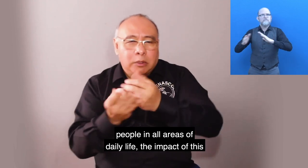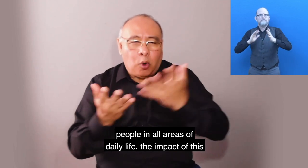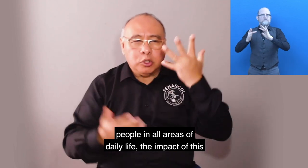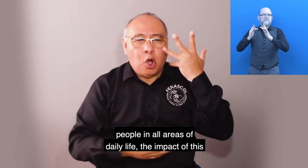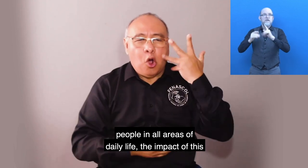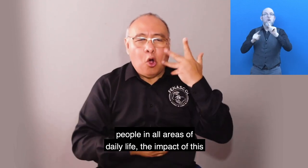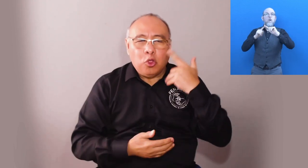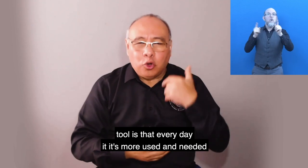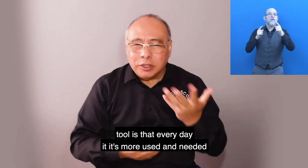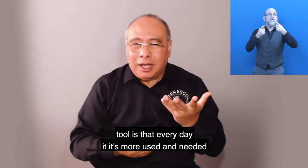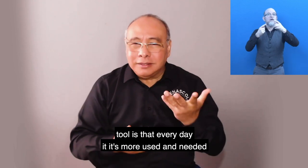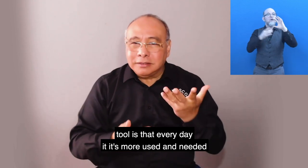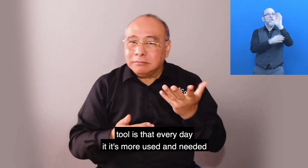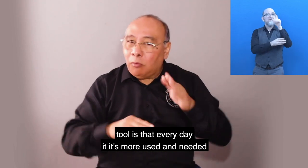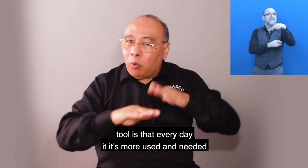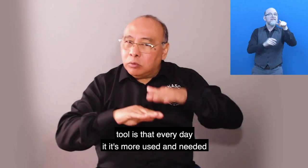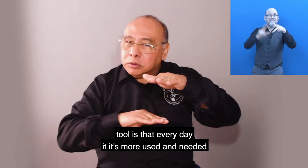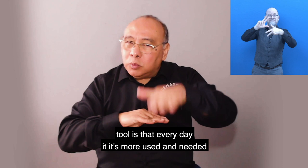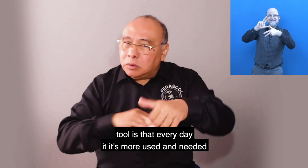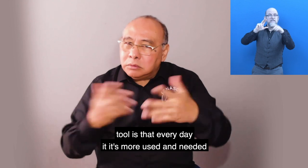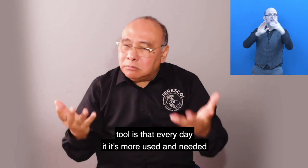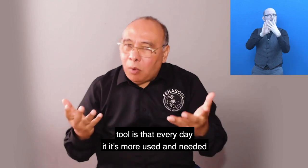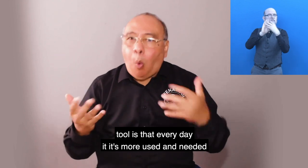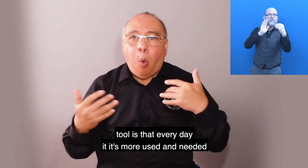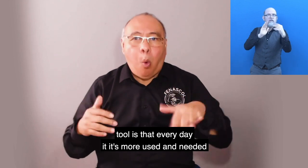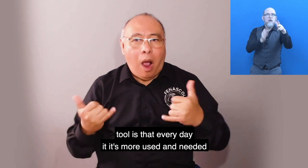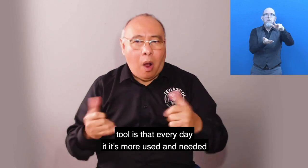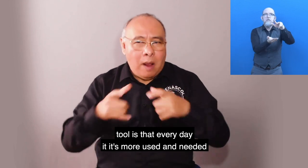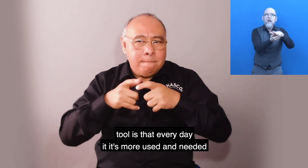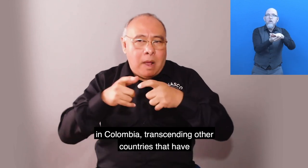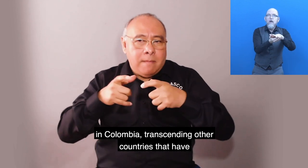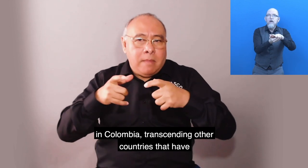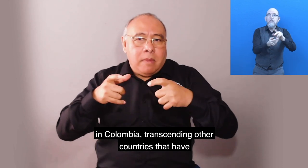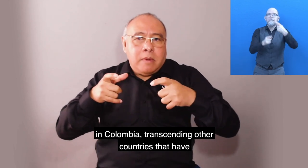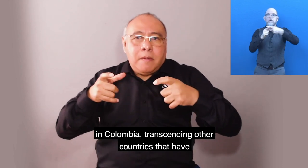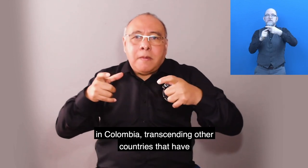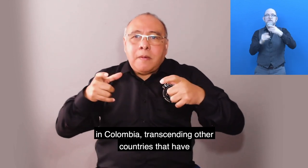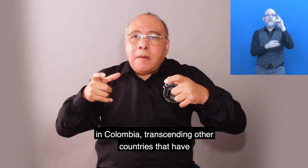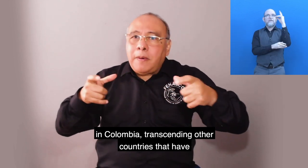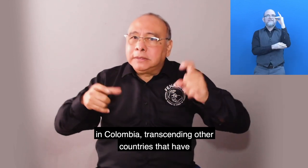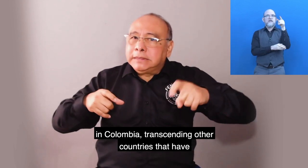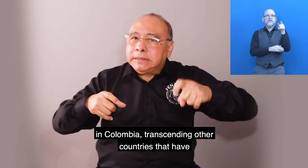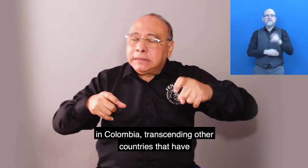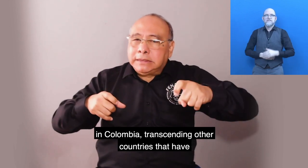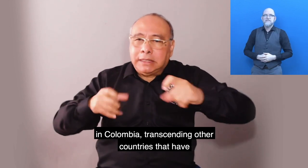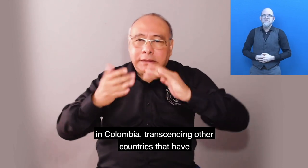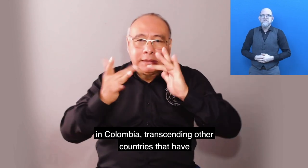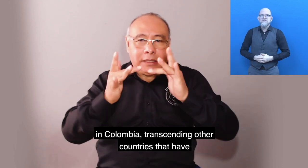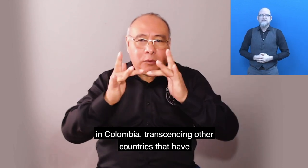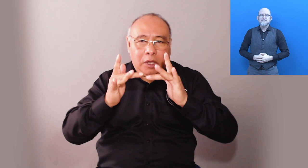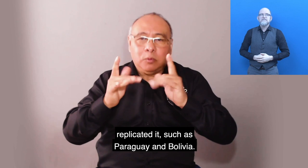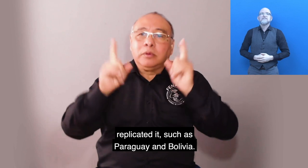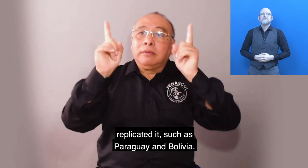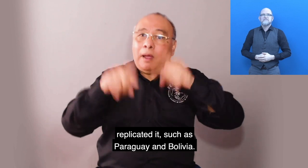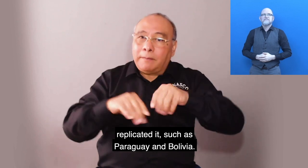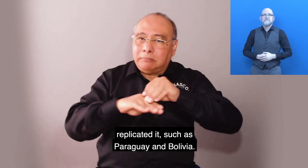The impact of this tool is that every day it is more used and needed in Colombia, transcending other countries that